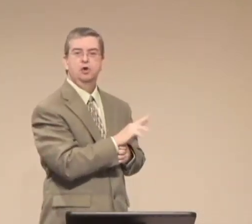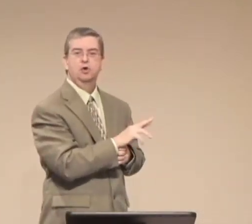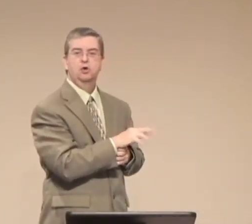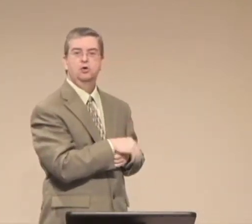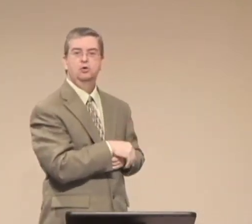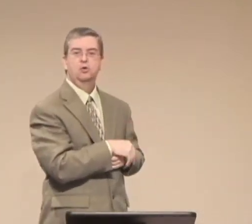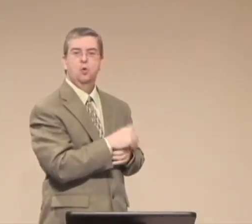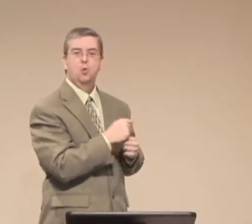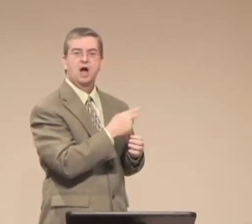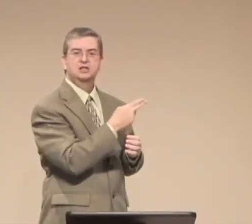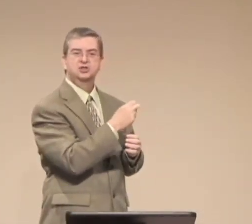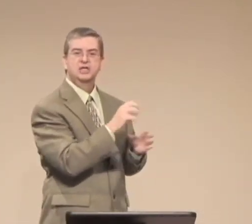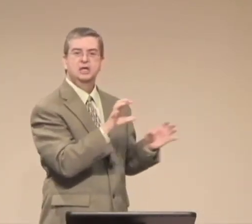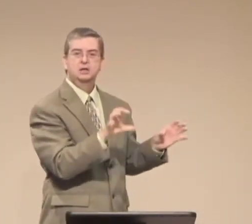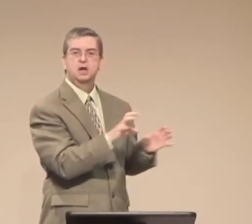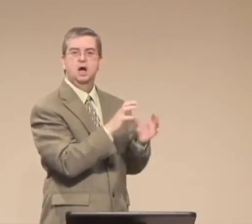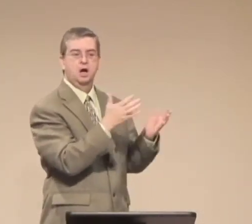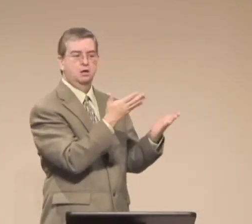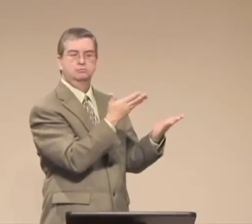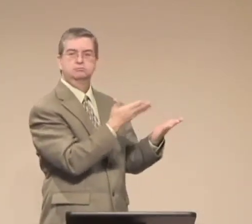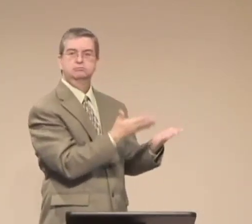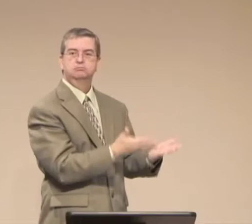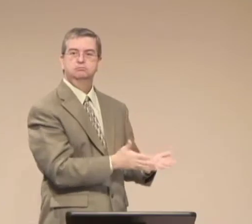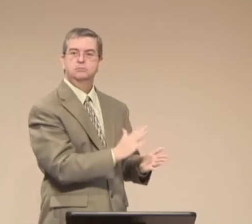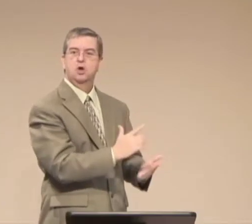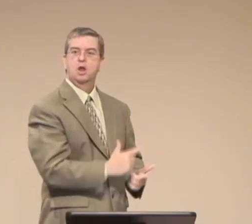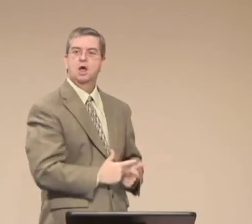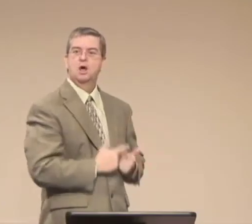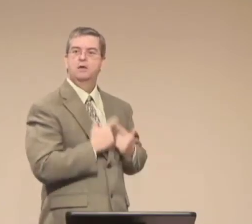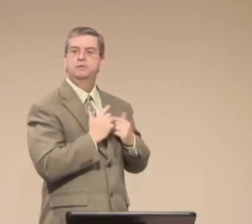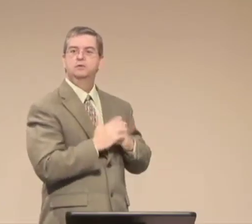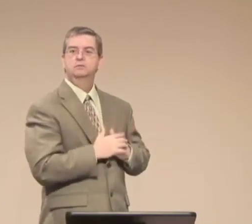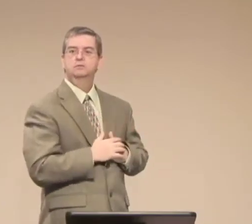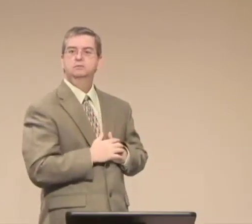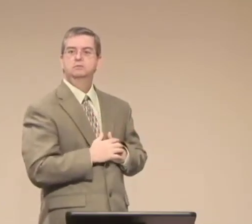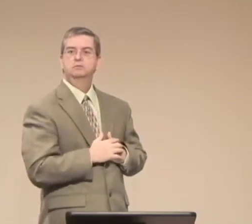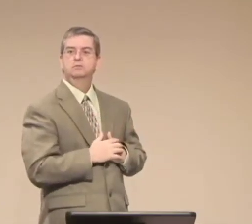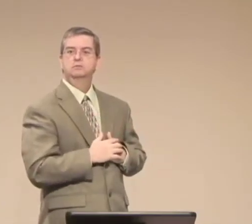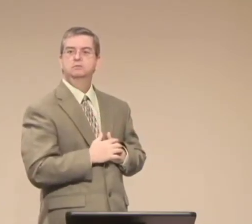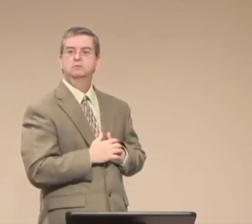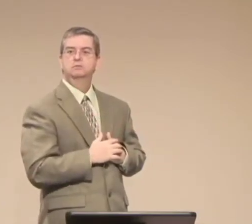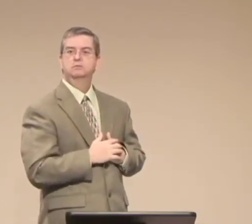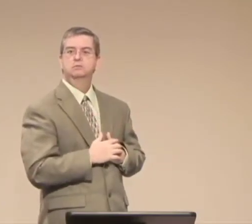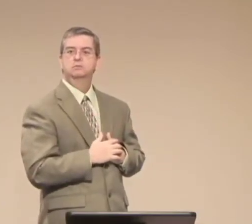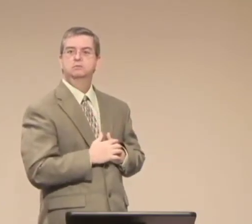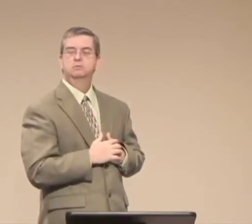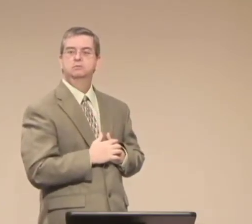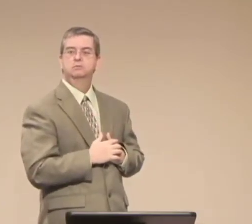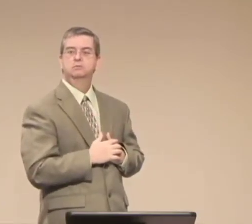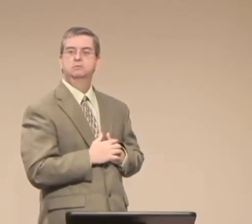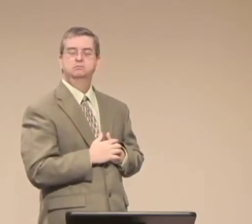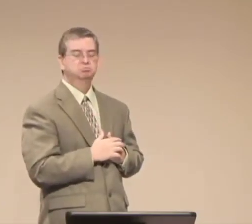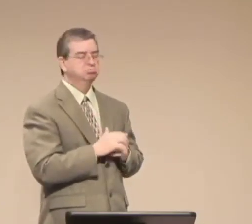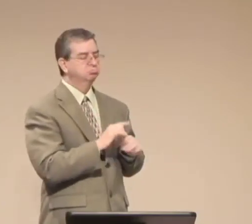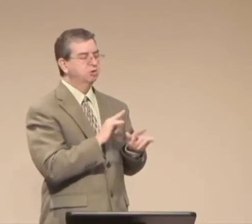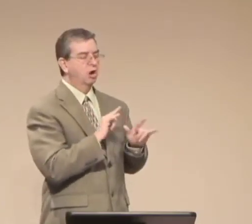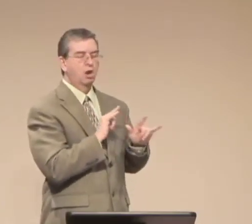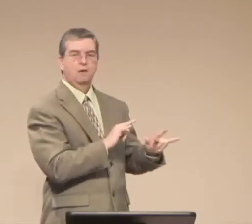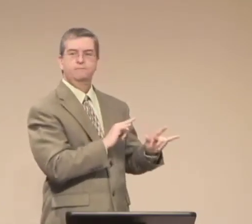Carlos as a deaf pastor. His testimony clearly shows us that we are to